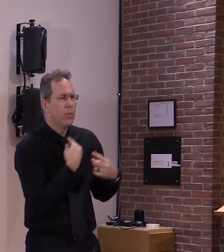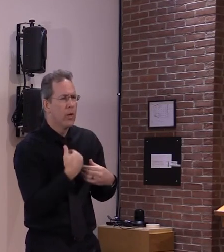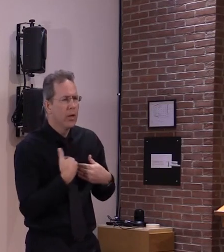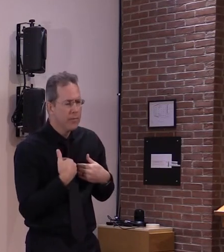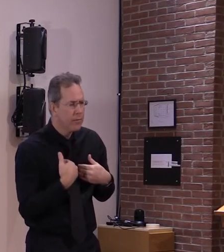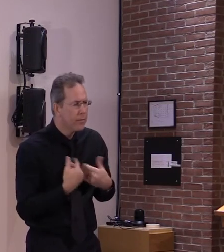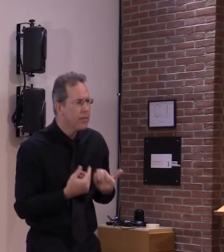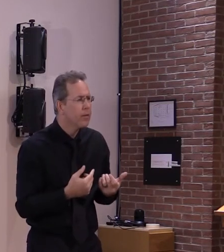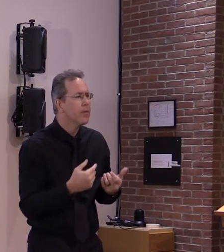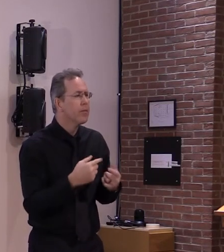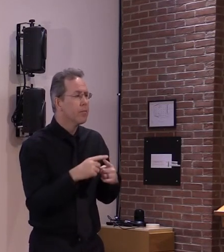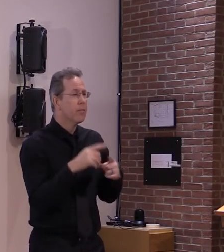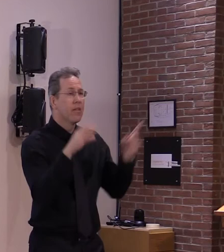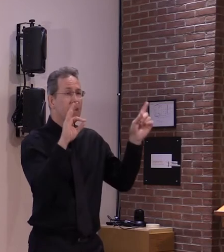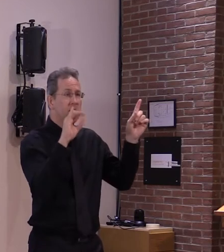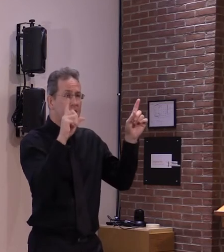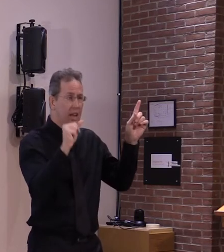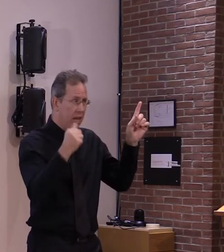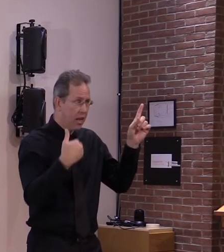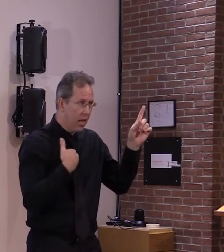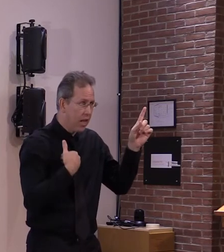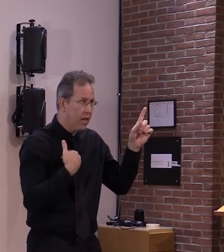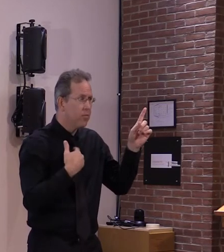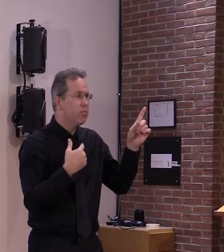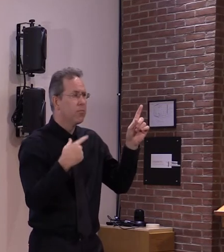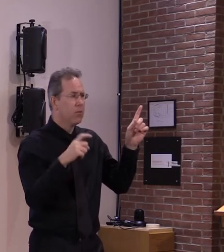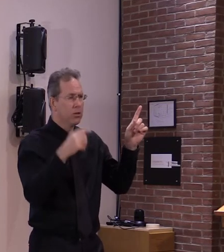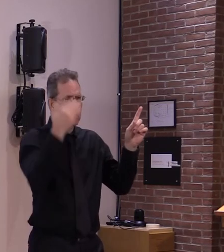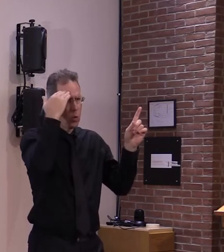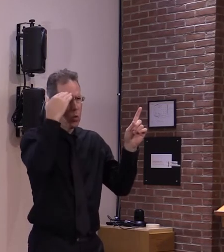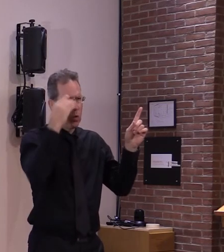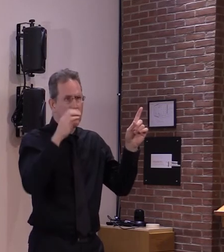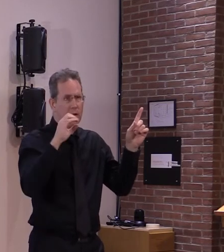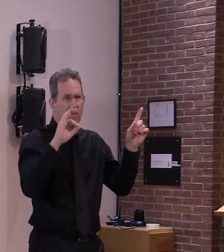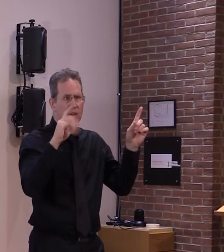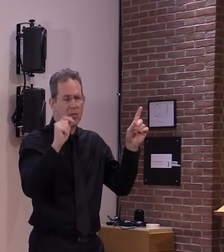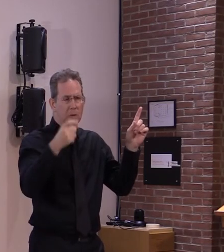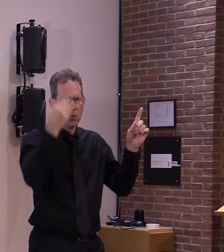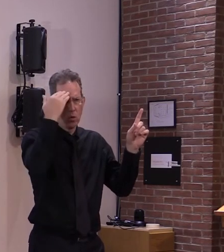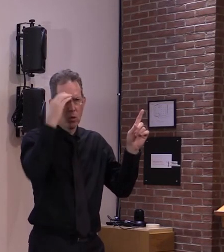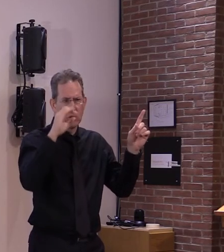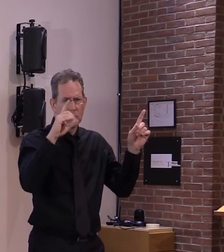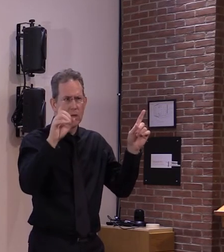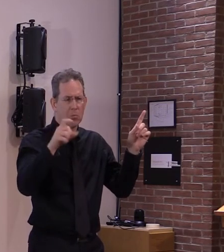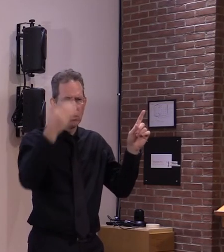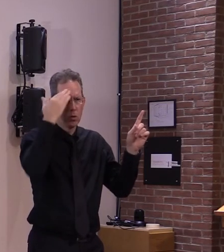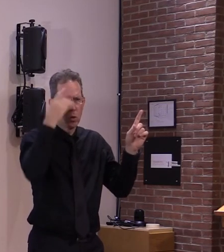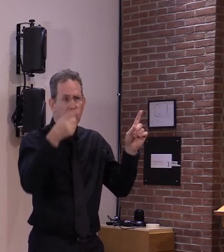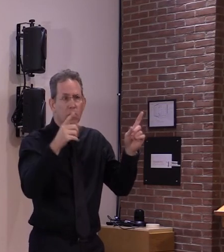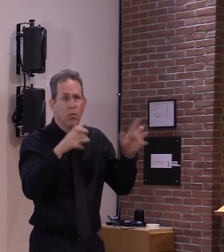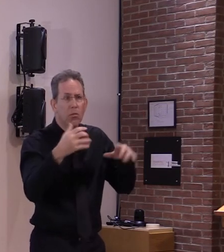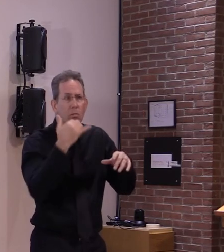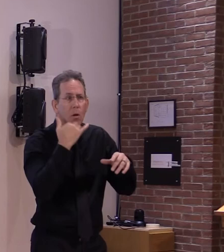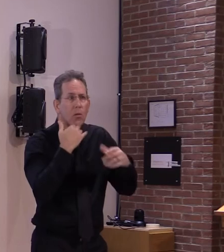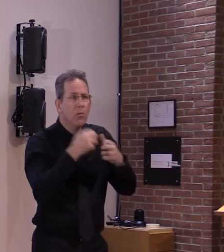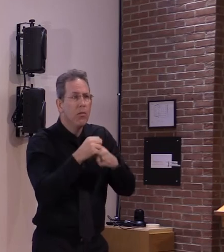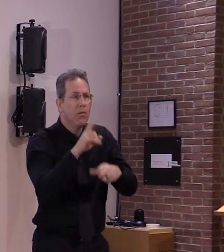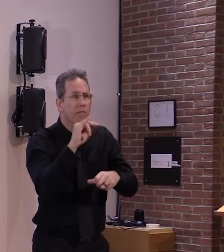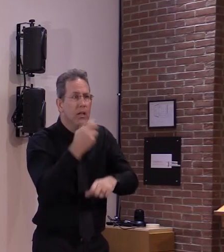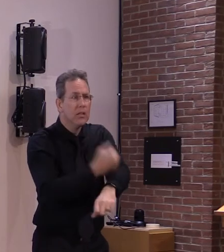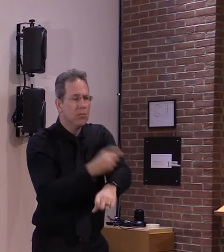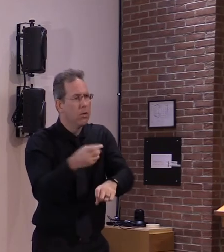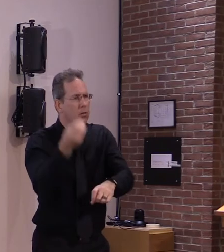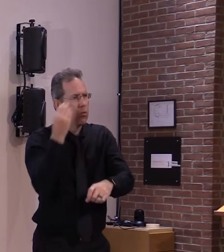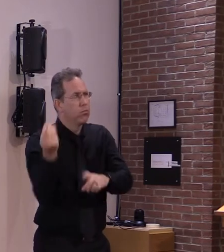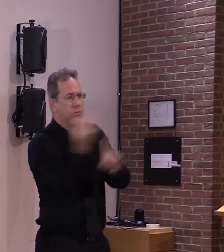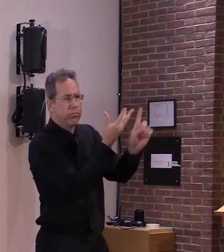want this information real time quickly and some of these like an anaphylactic reaction is